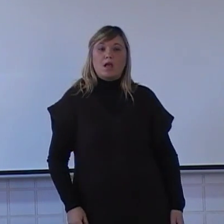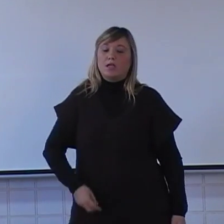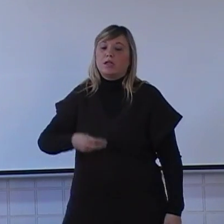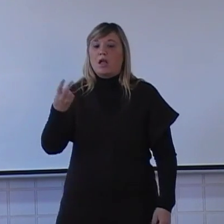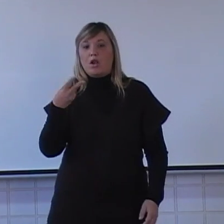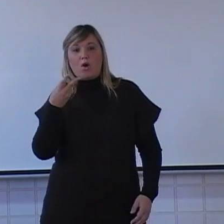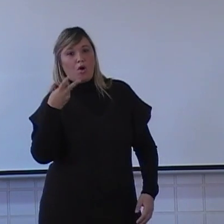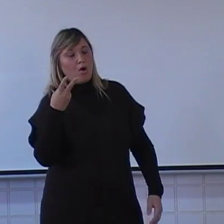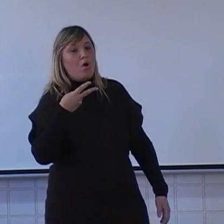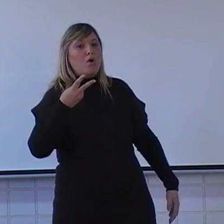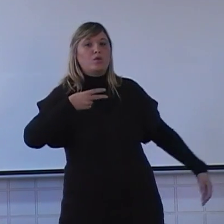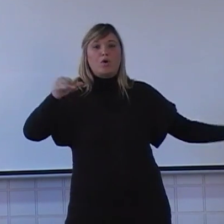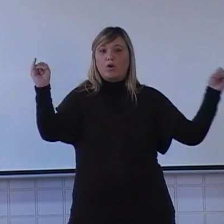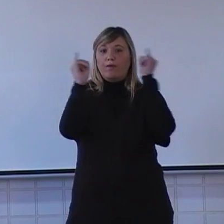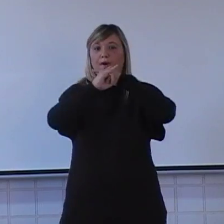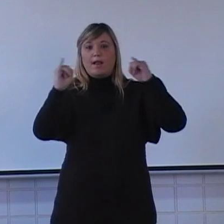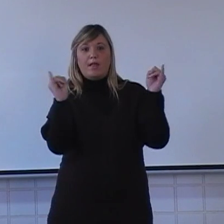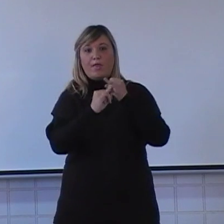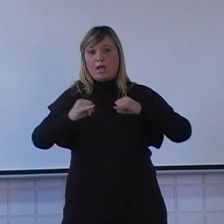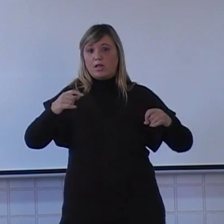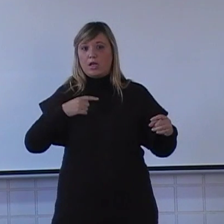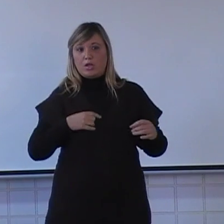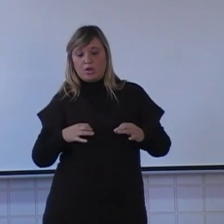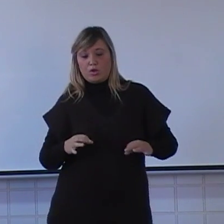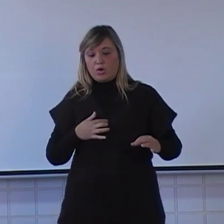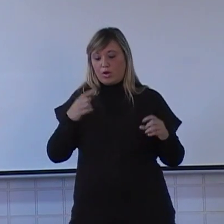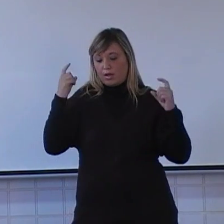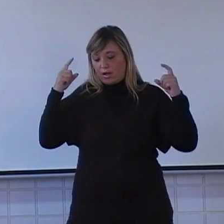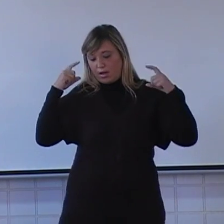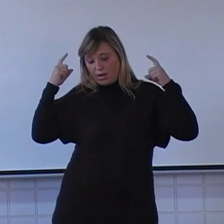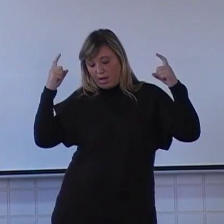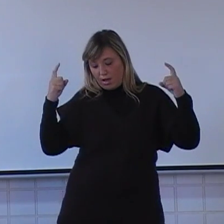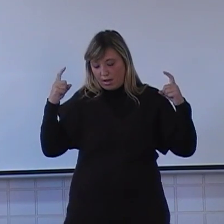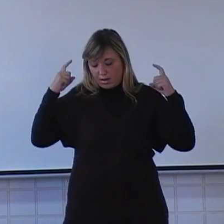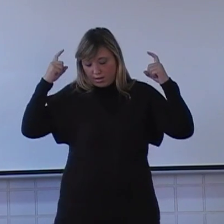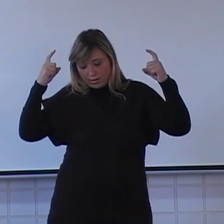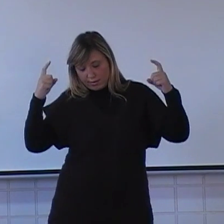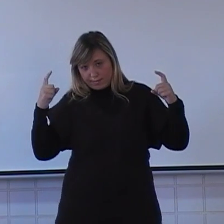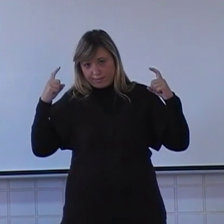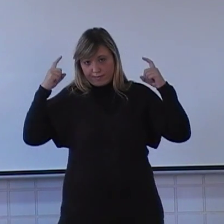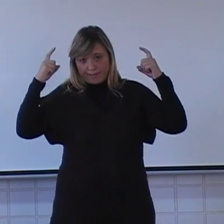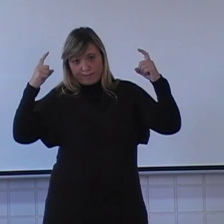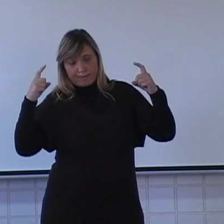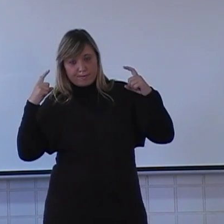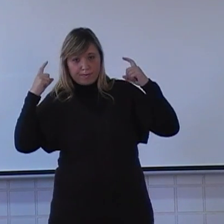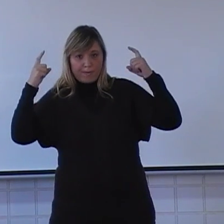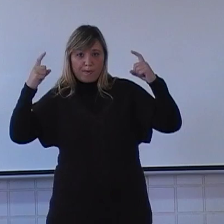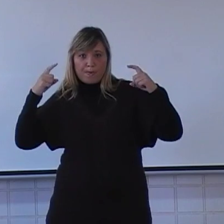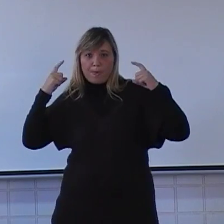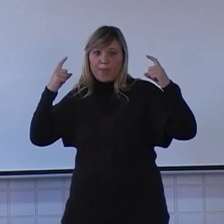si te ha tocado con los dos, And this can be a part of the world.